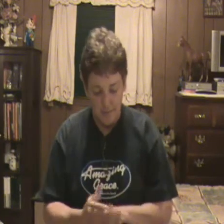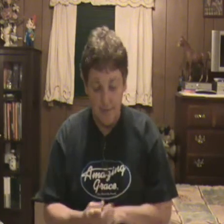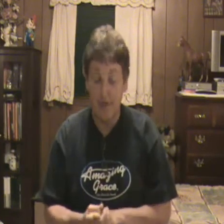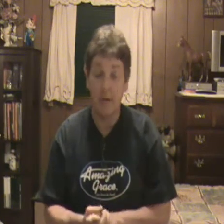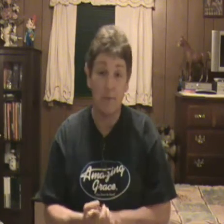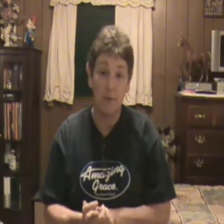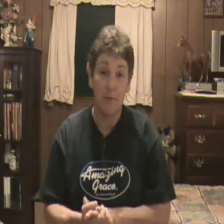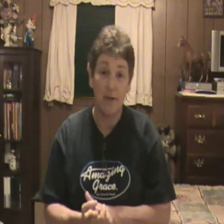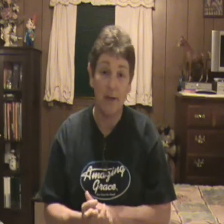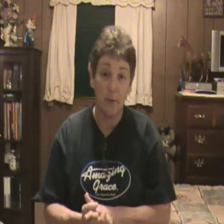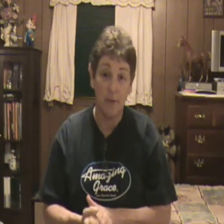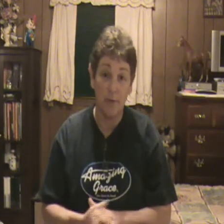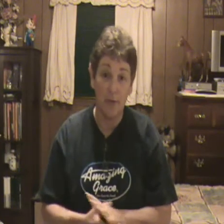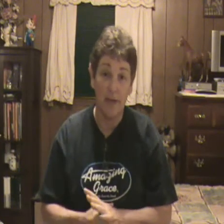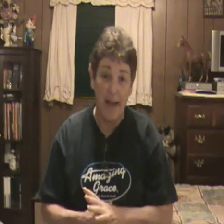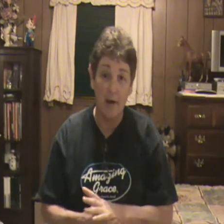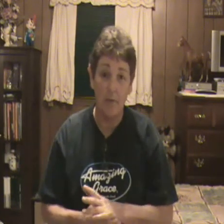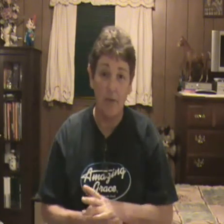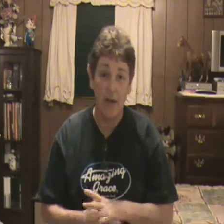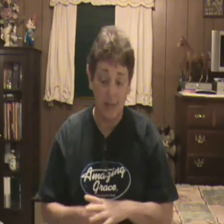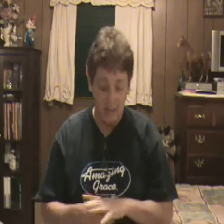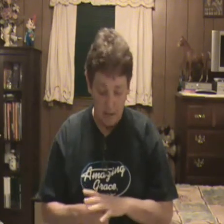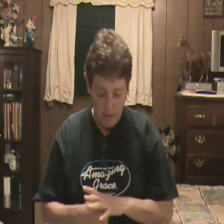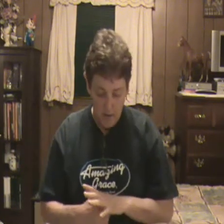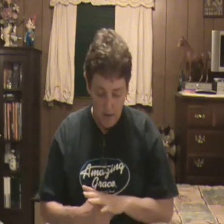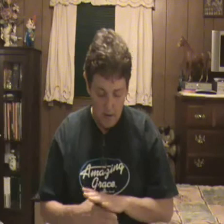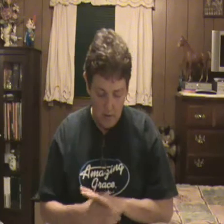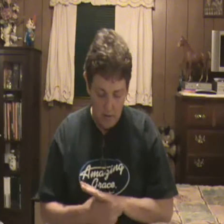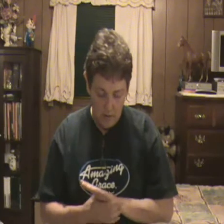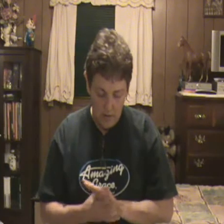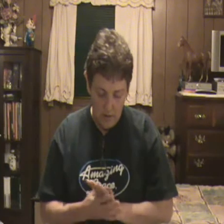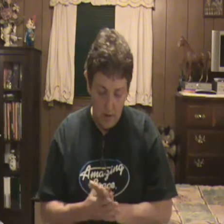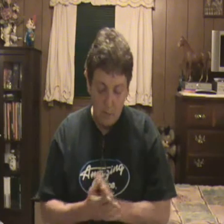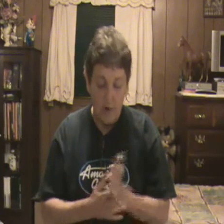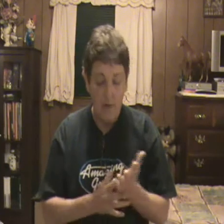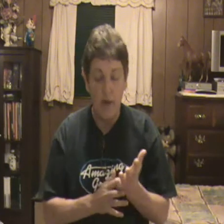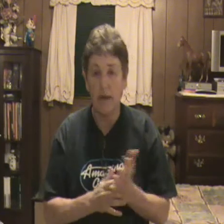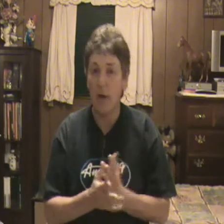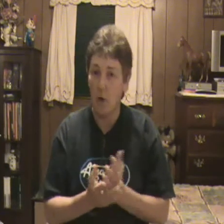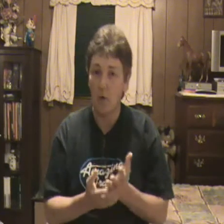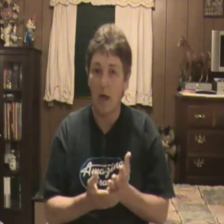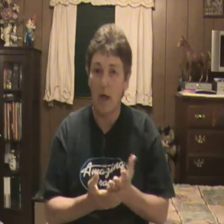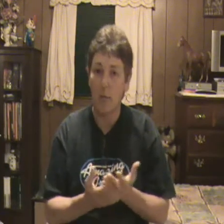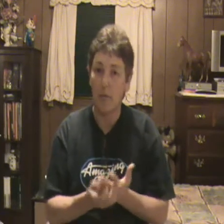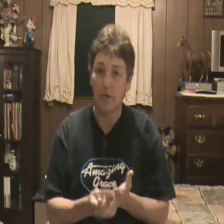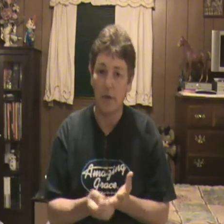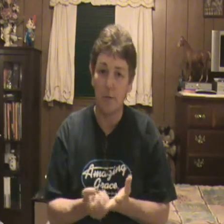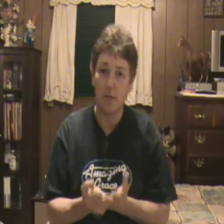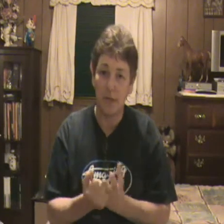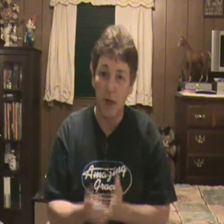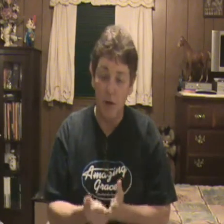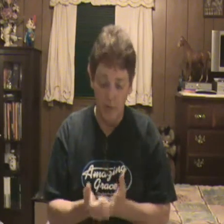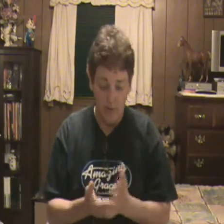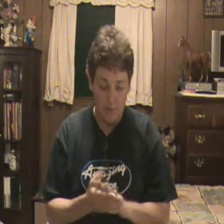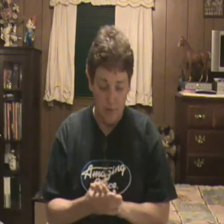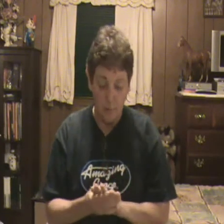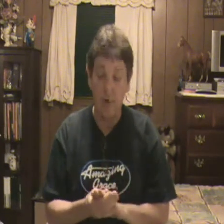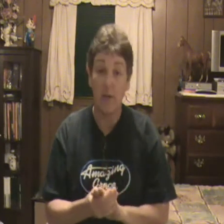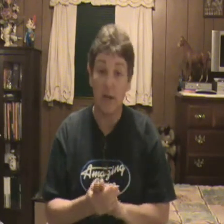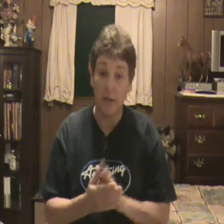know, headache can be really, really, really aggravating. And I pray about it a whole lot. I want this numbness gone. I pray that I